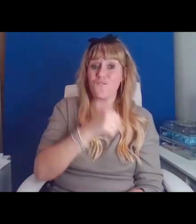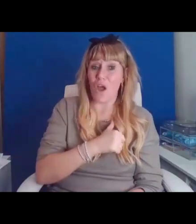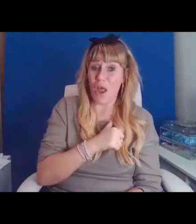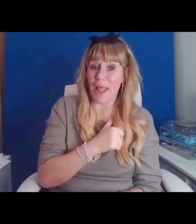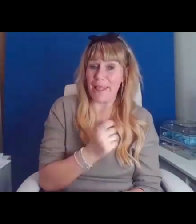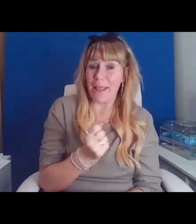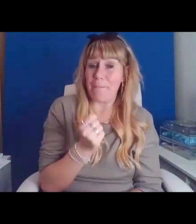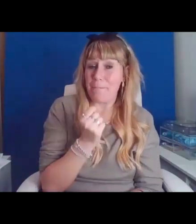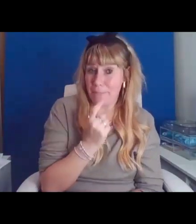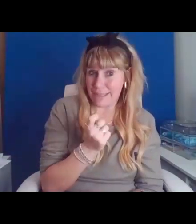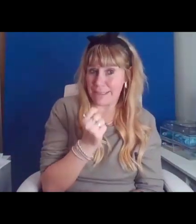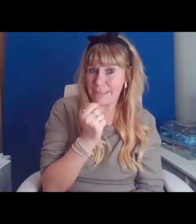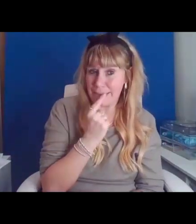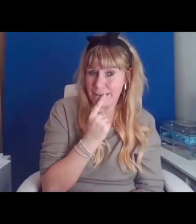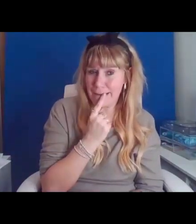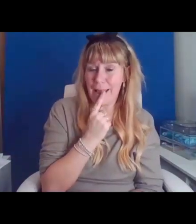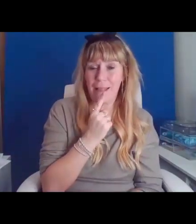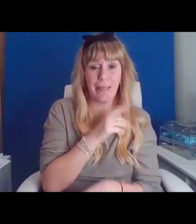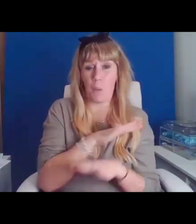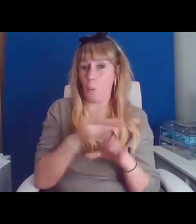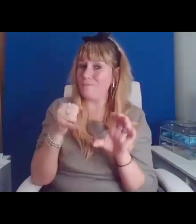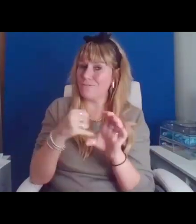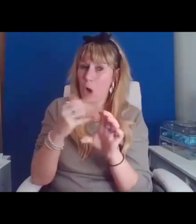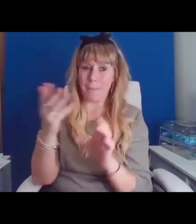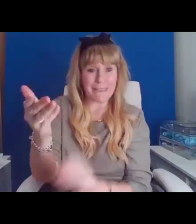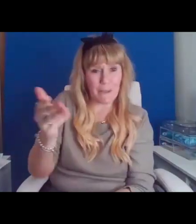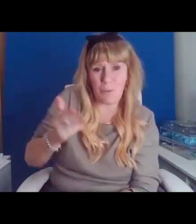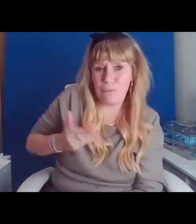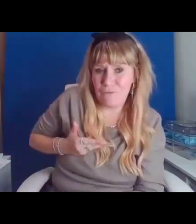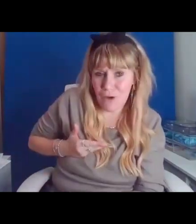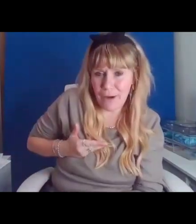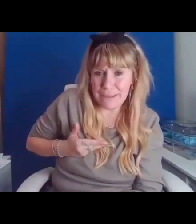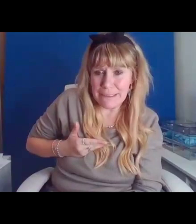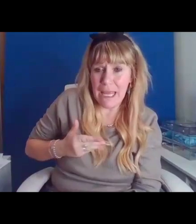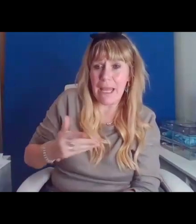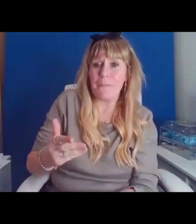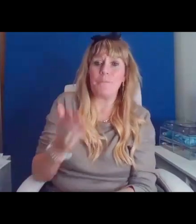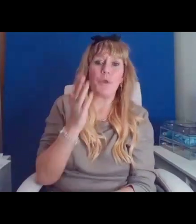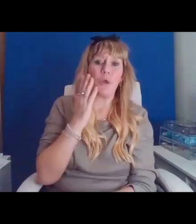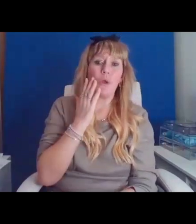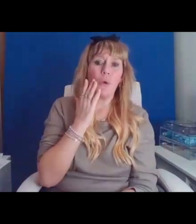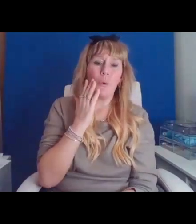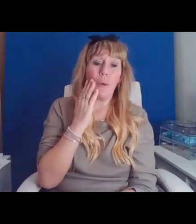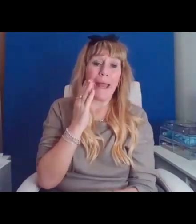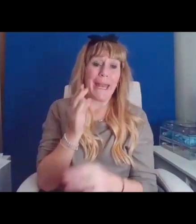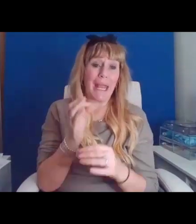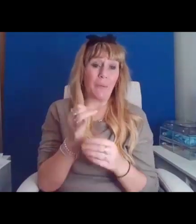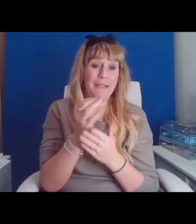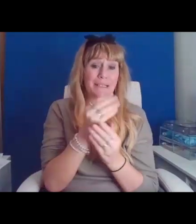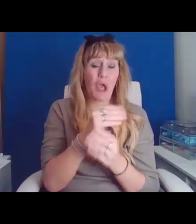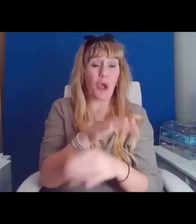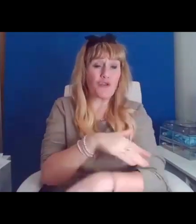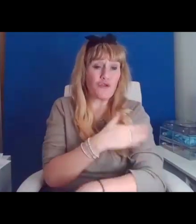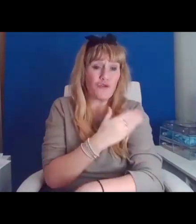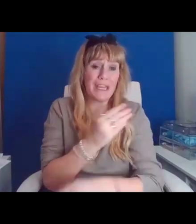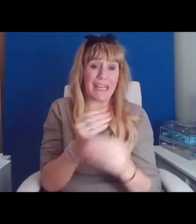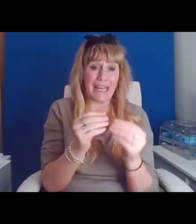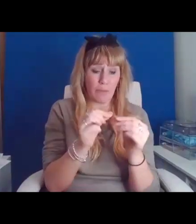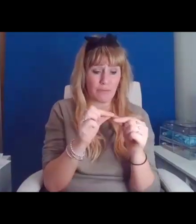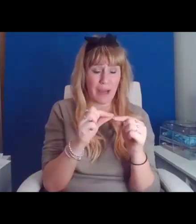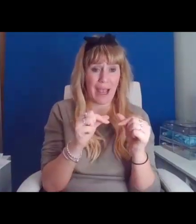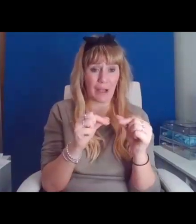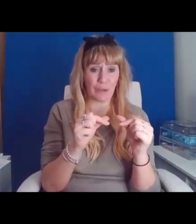When I was 21, it was green and ground and just as paper became smoke, my nightly anxieties